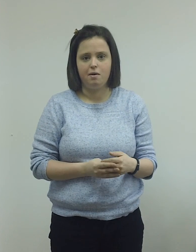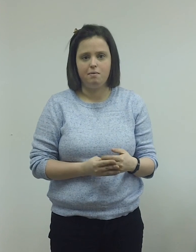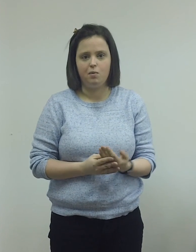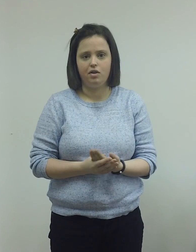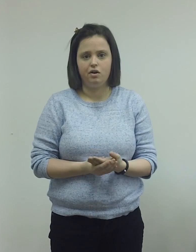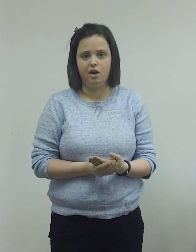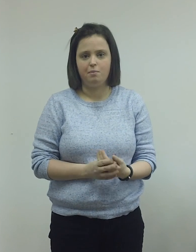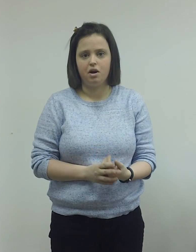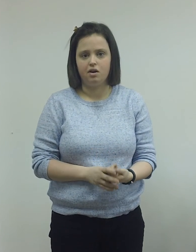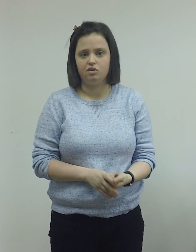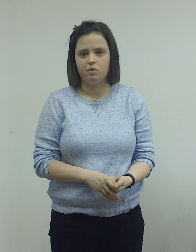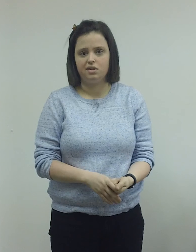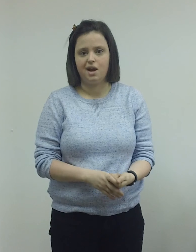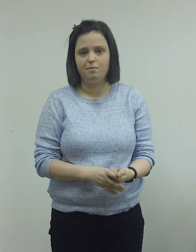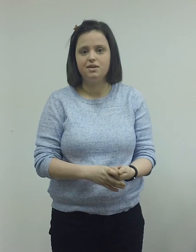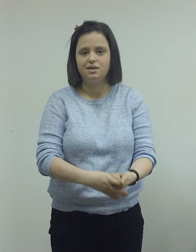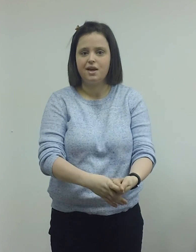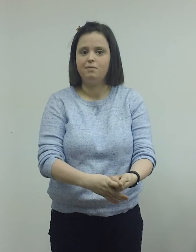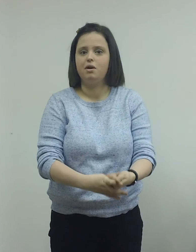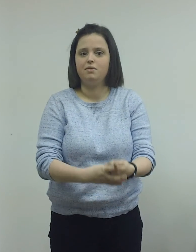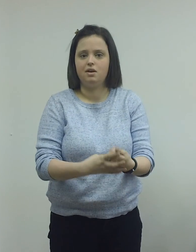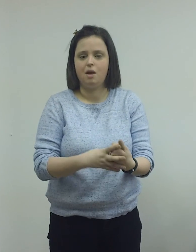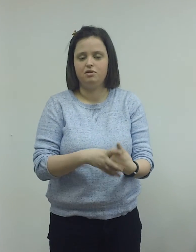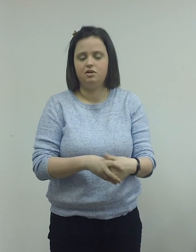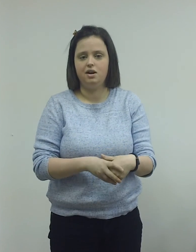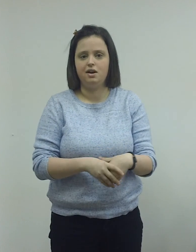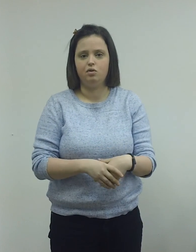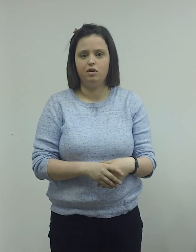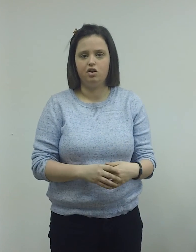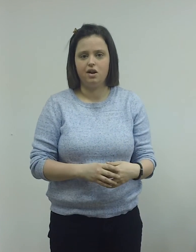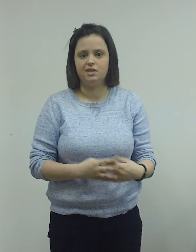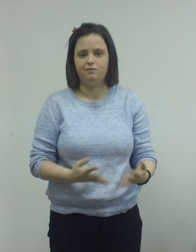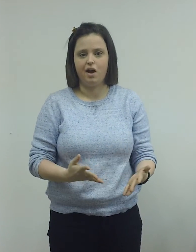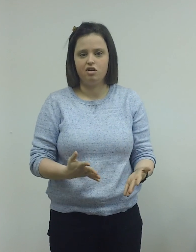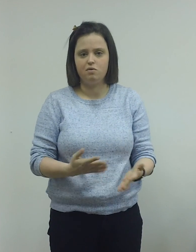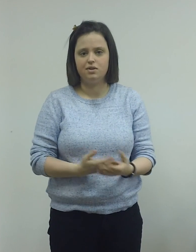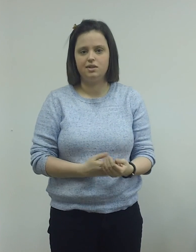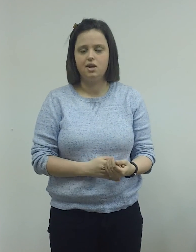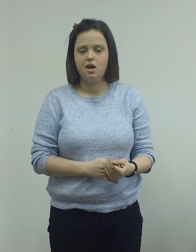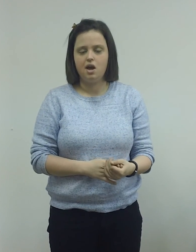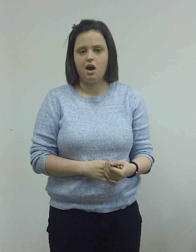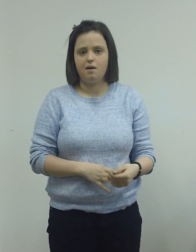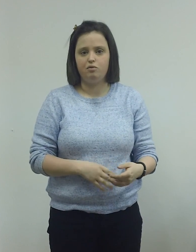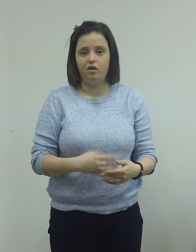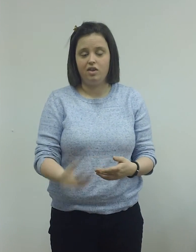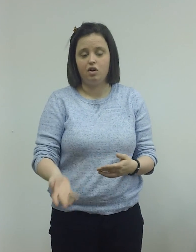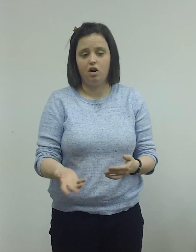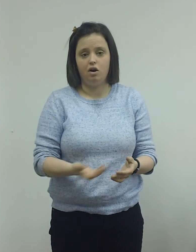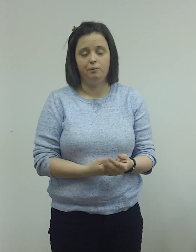And whether or not marketers want to tap into that opportunity to really create some value is really their call.